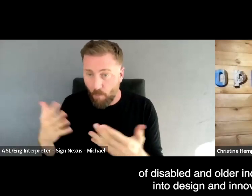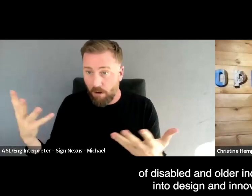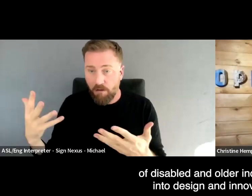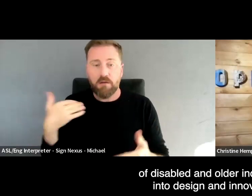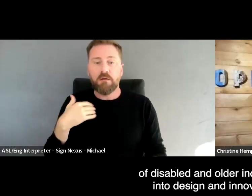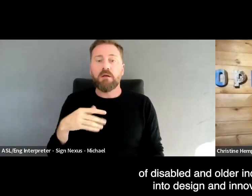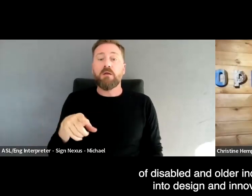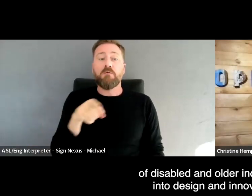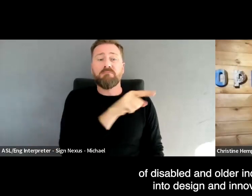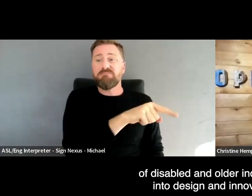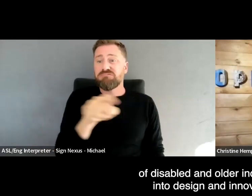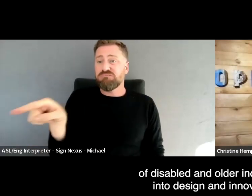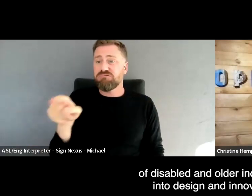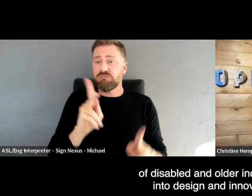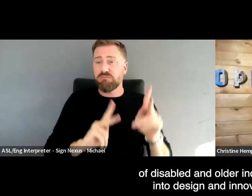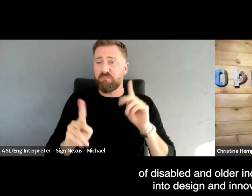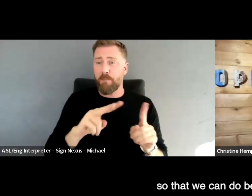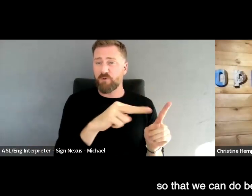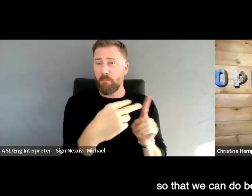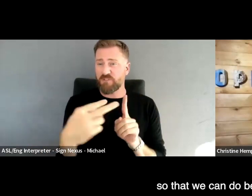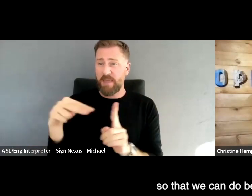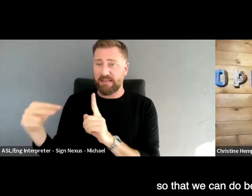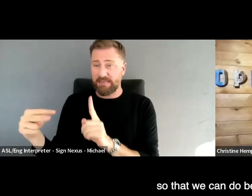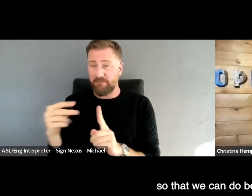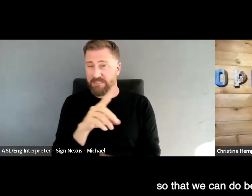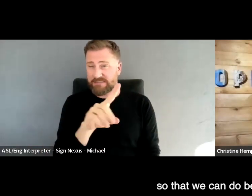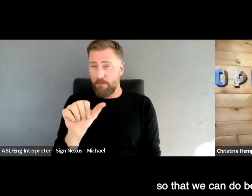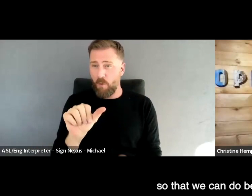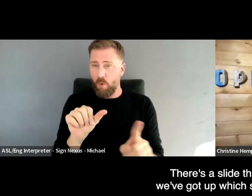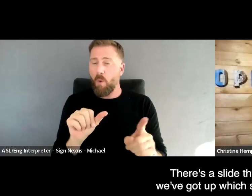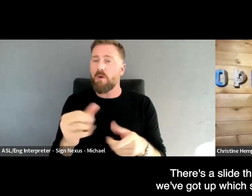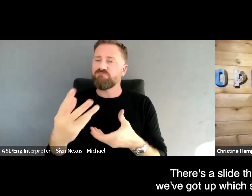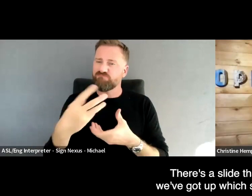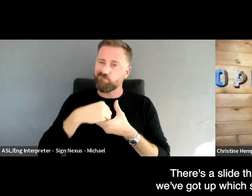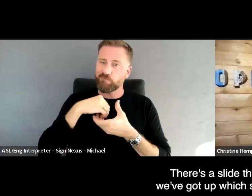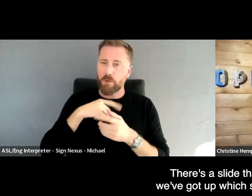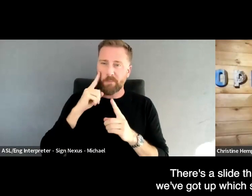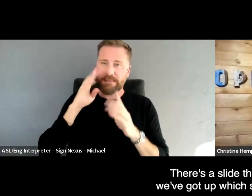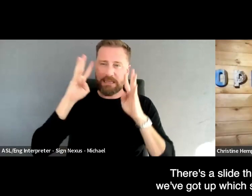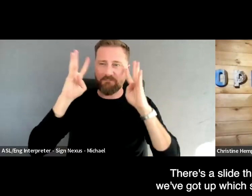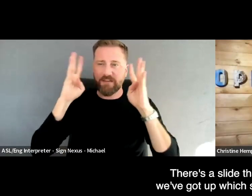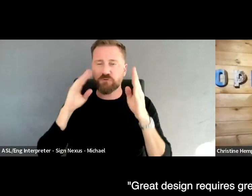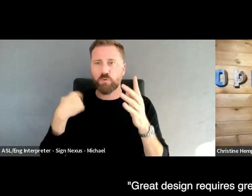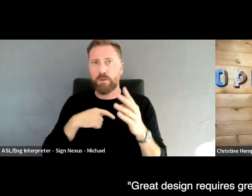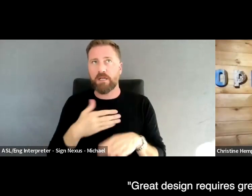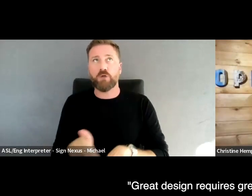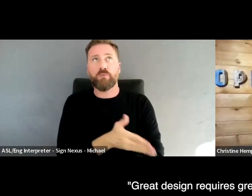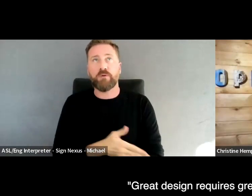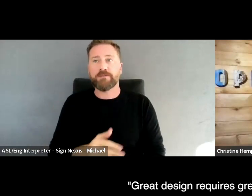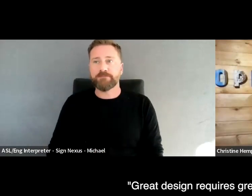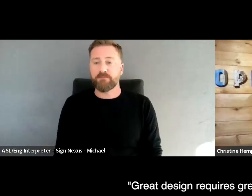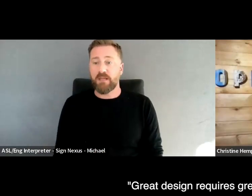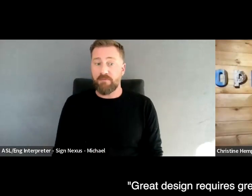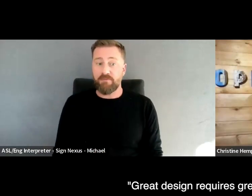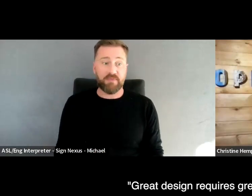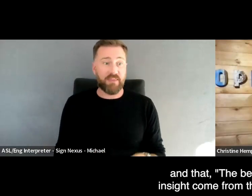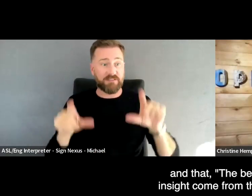older individuals into design and innovation so that we can do better. There's a slide that we've got up which says great design requires